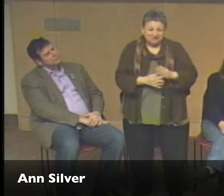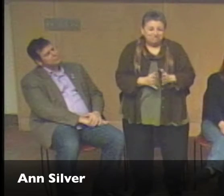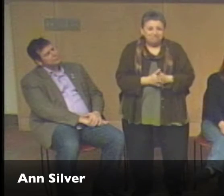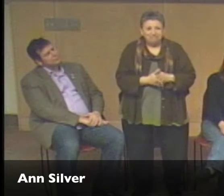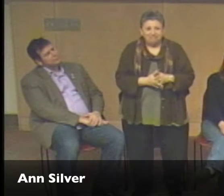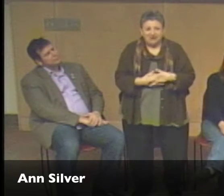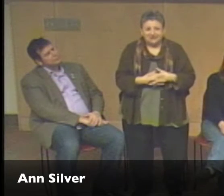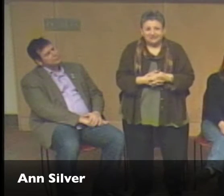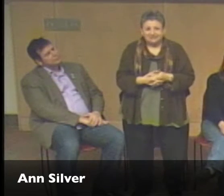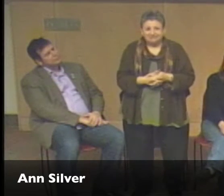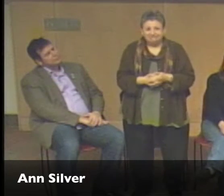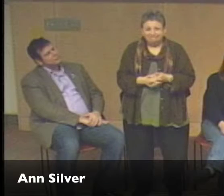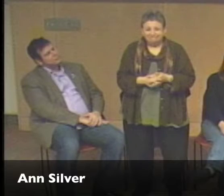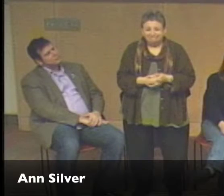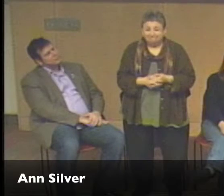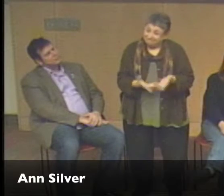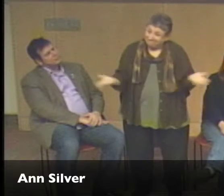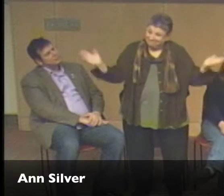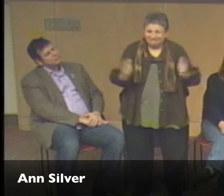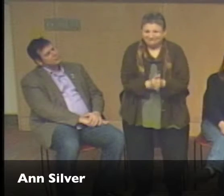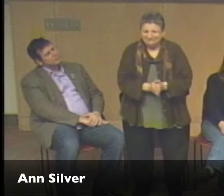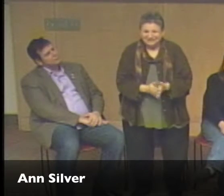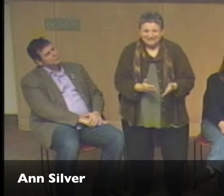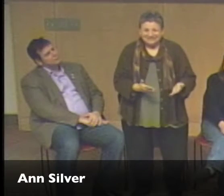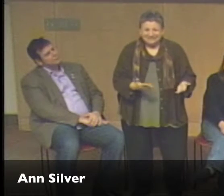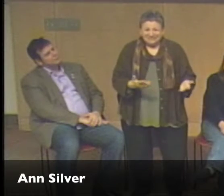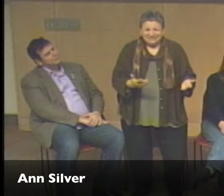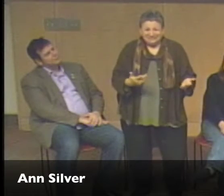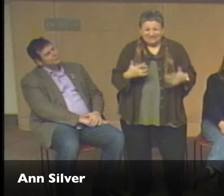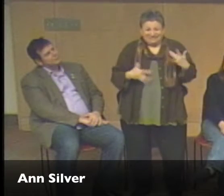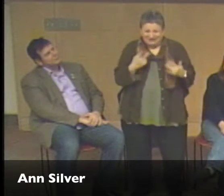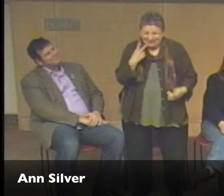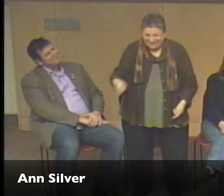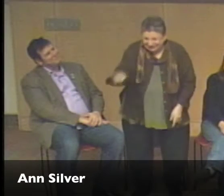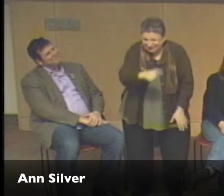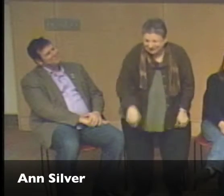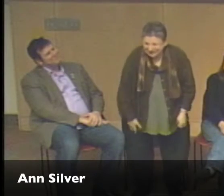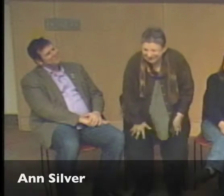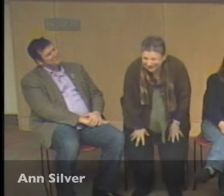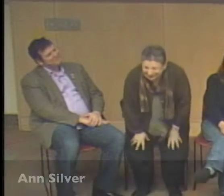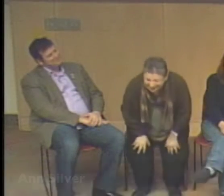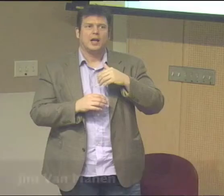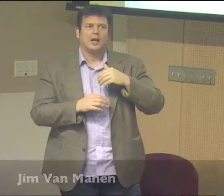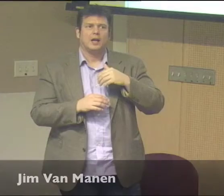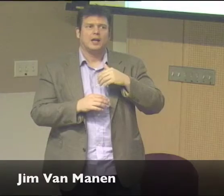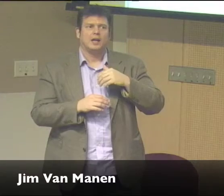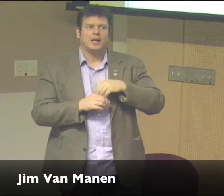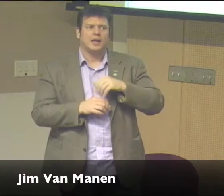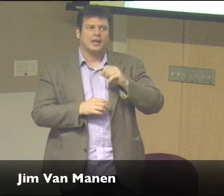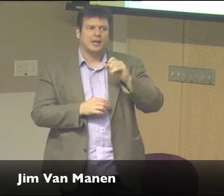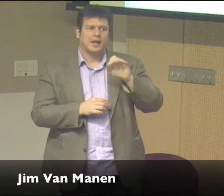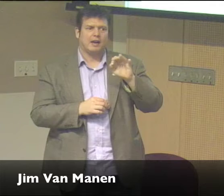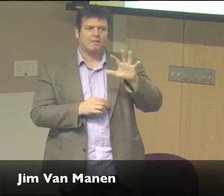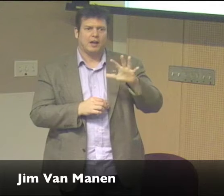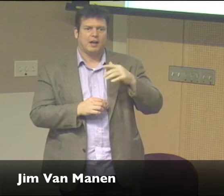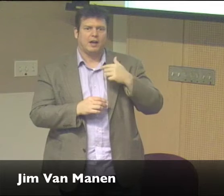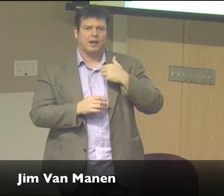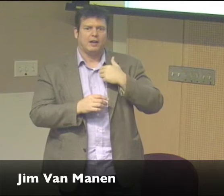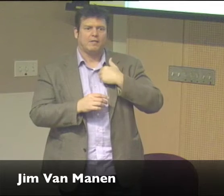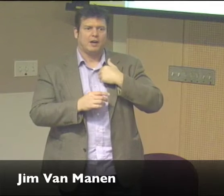over there at the table for you to produce. And that's me. I'm so excited to see you all. In 95,